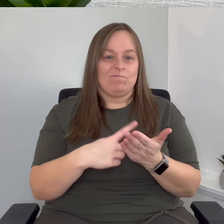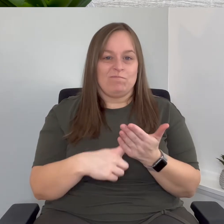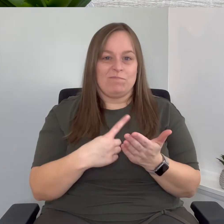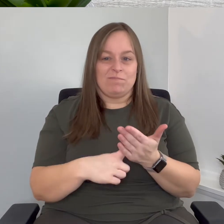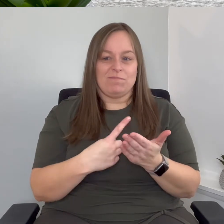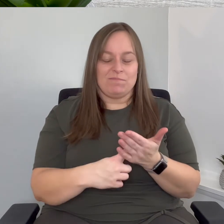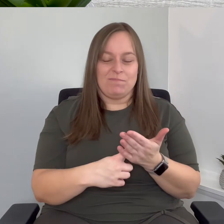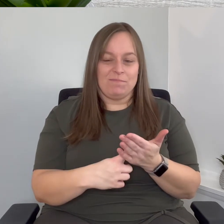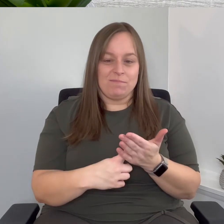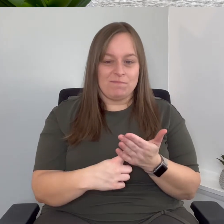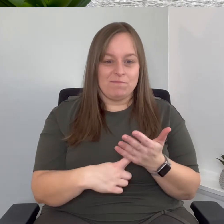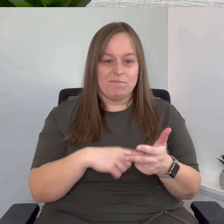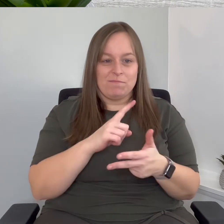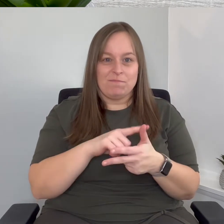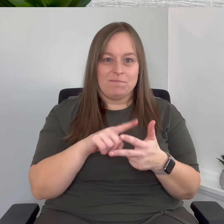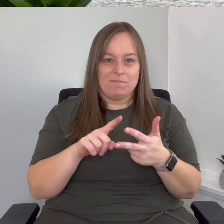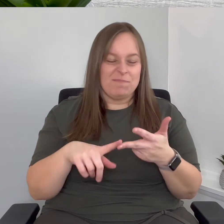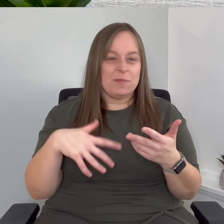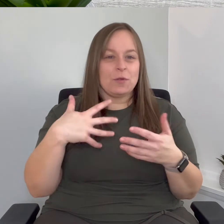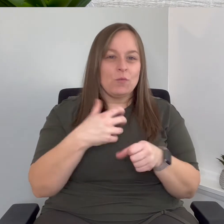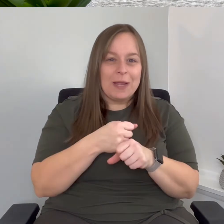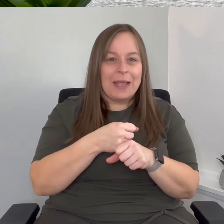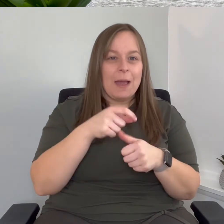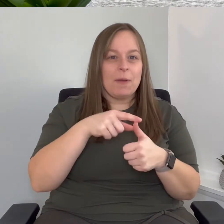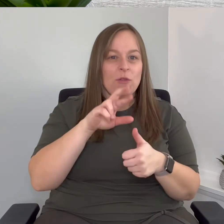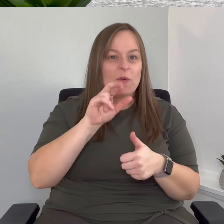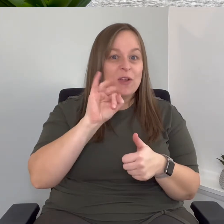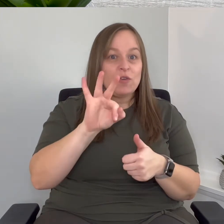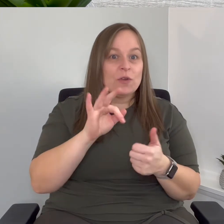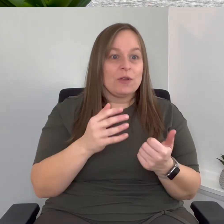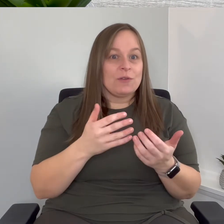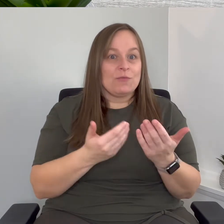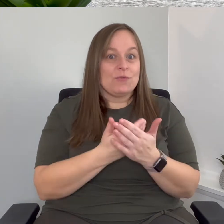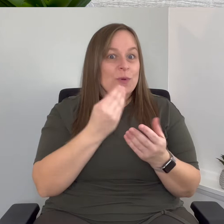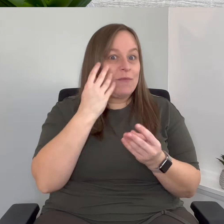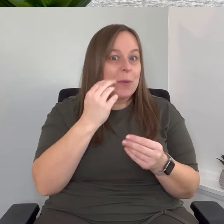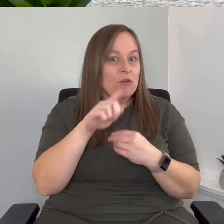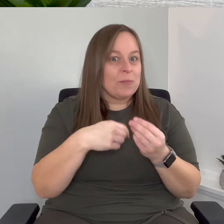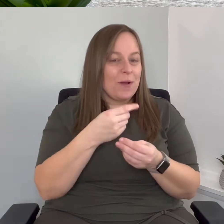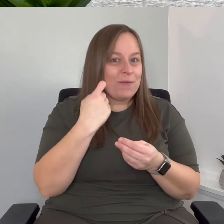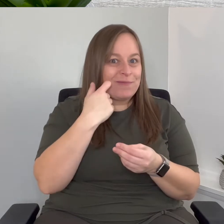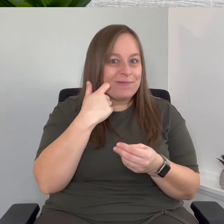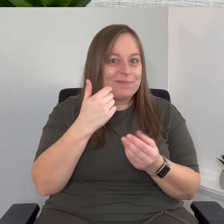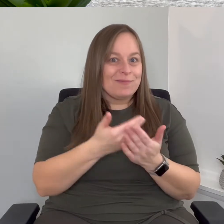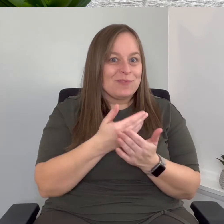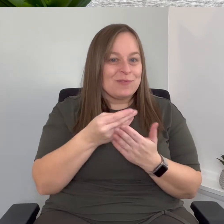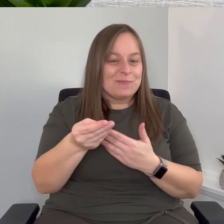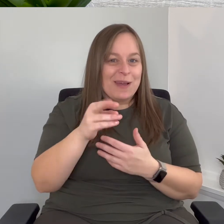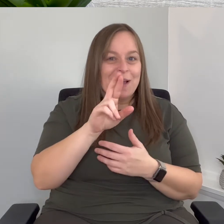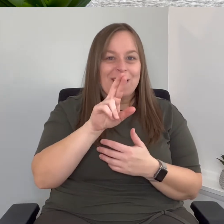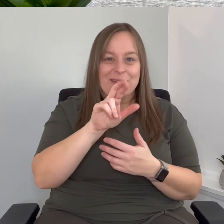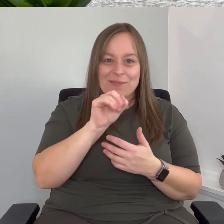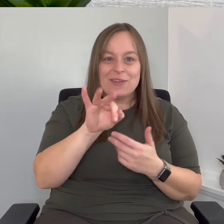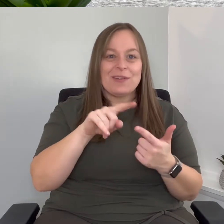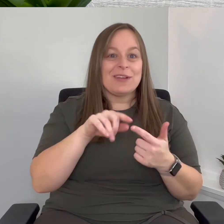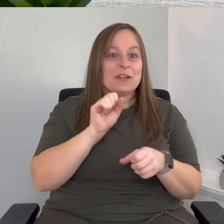a recap of the refrigerator because there's been some updates with that job offers that I've been